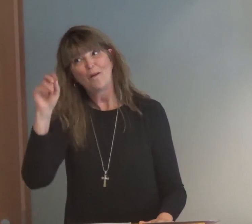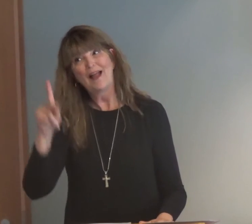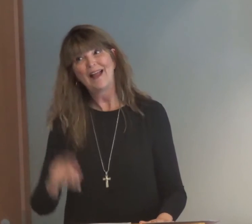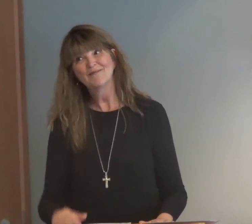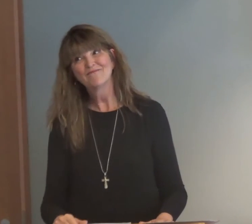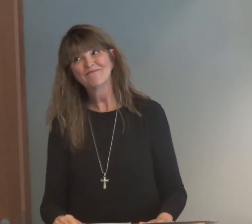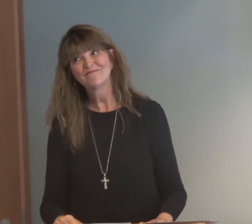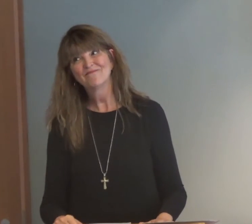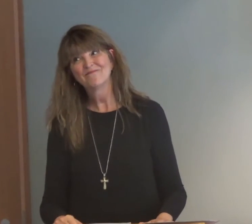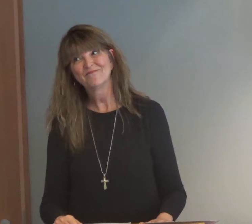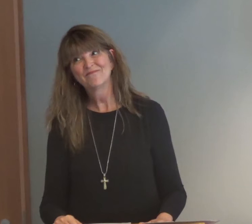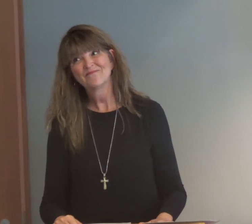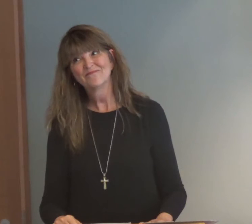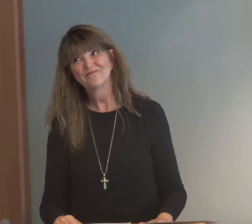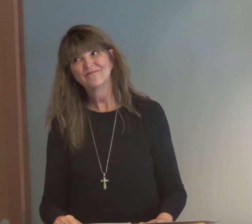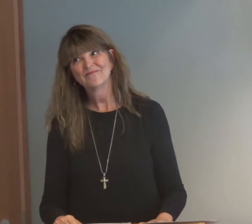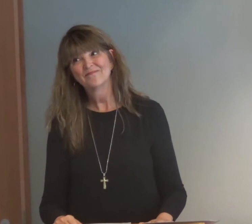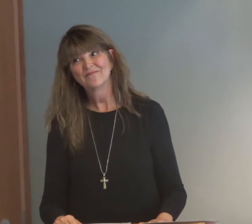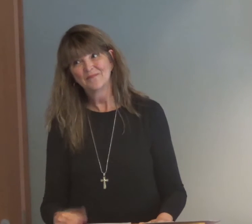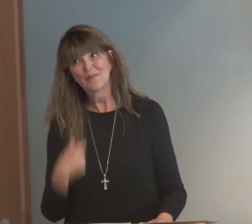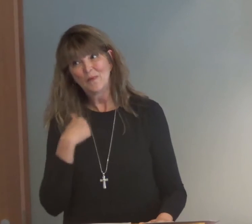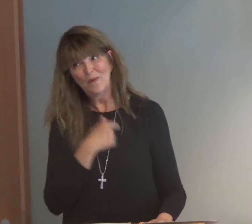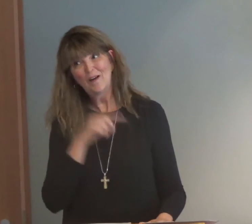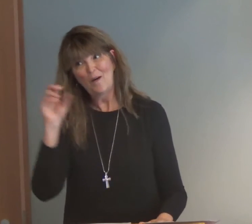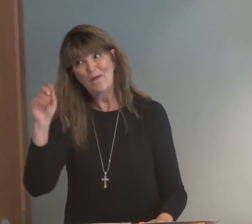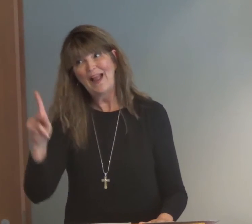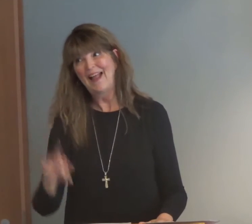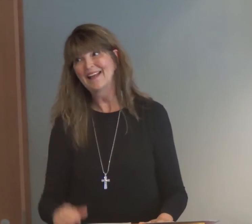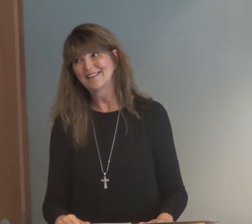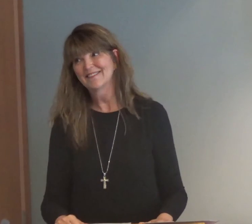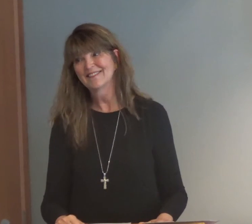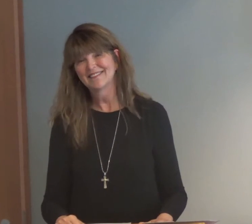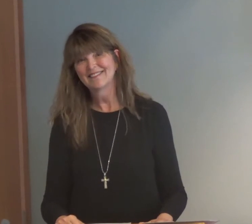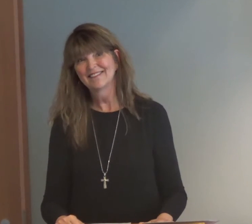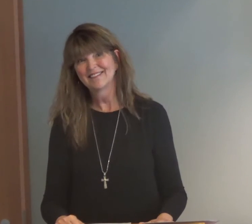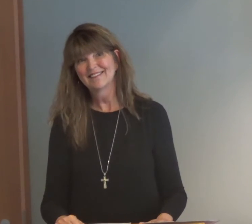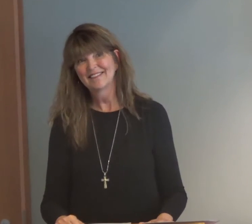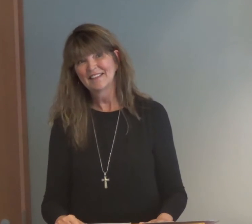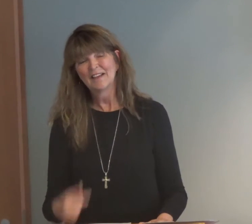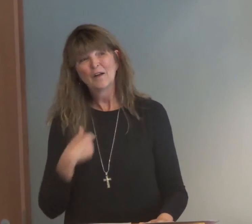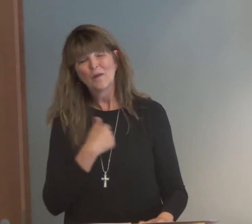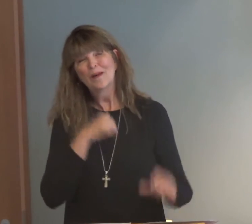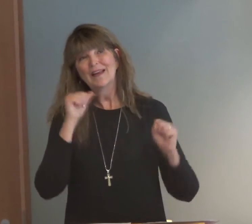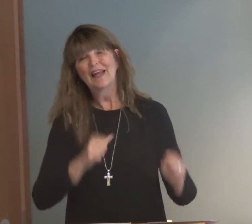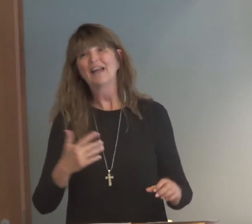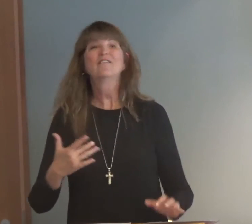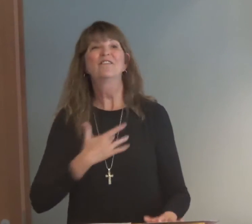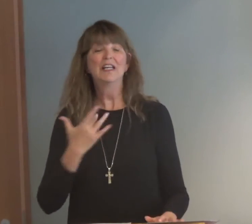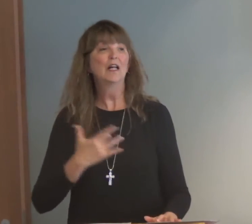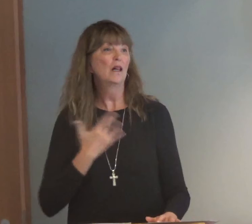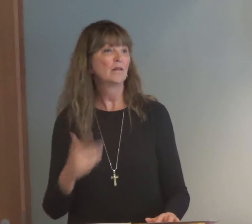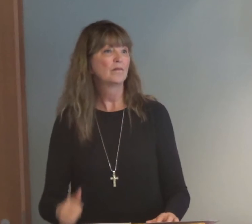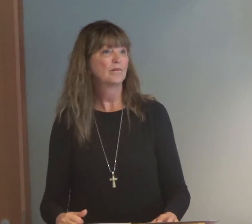struggling, but we're okay. We are okay. I want to say this again. We are okay.